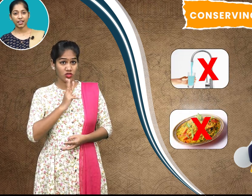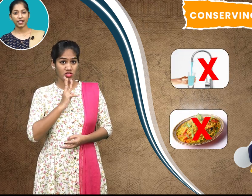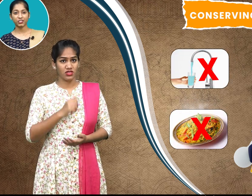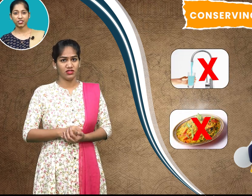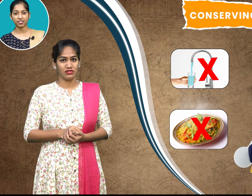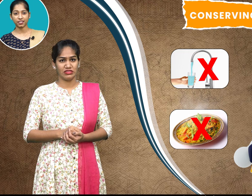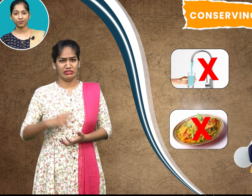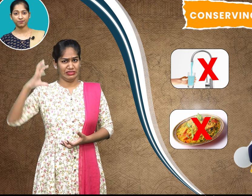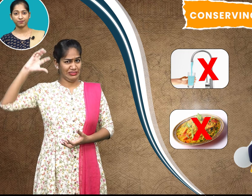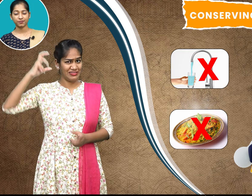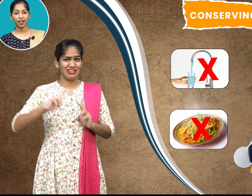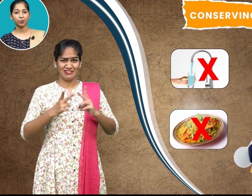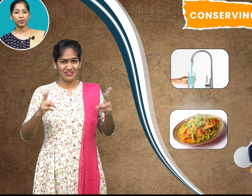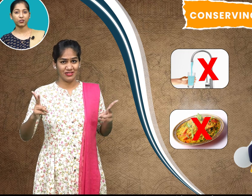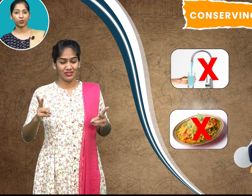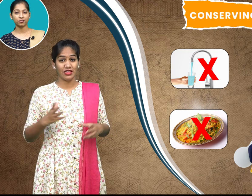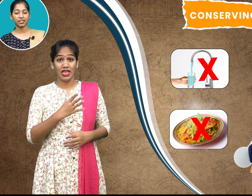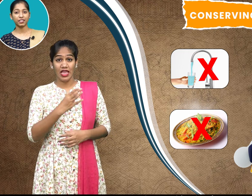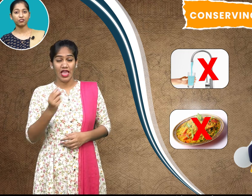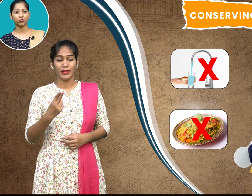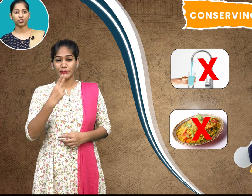electricity and petrol in the future